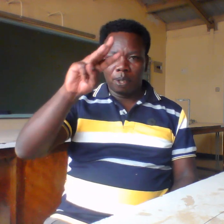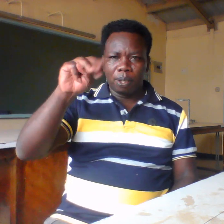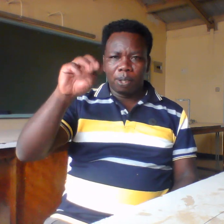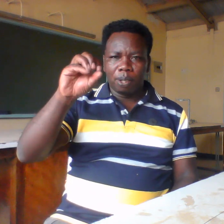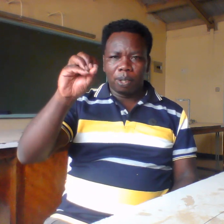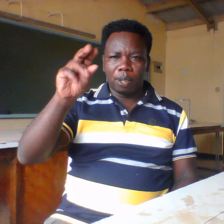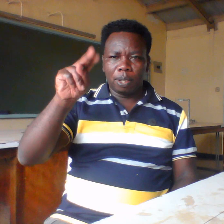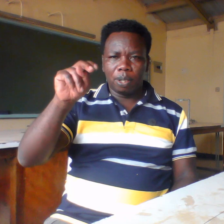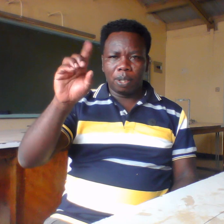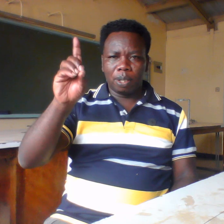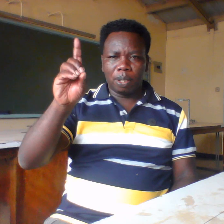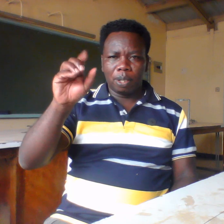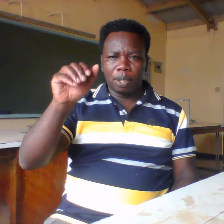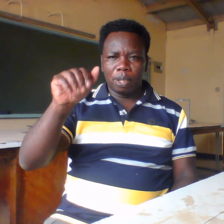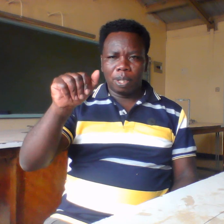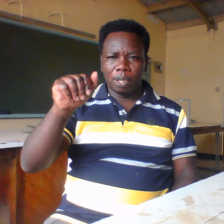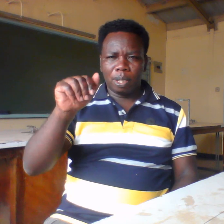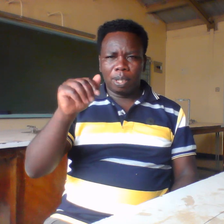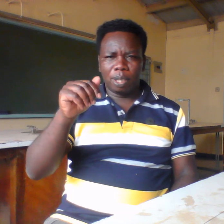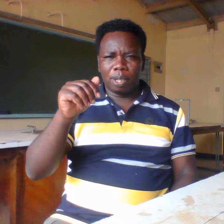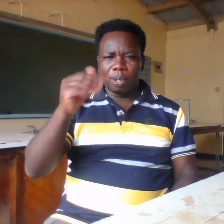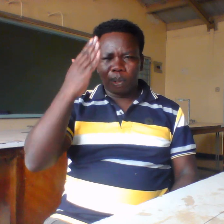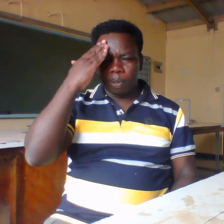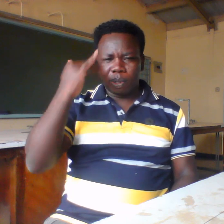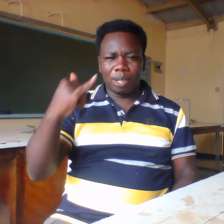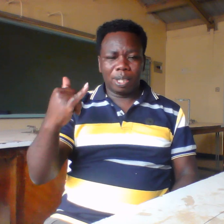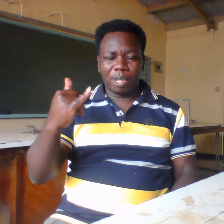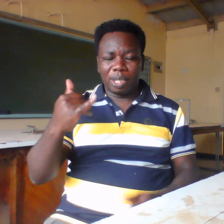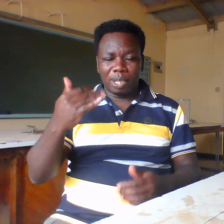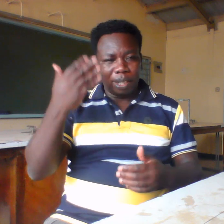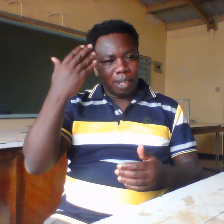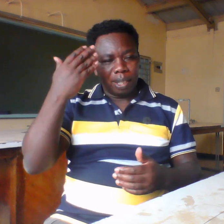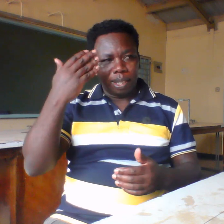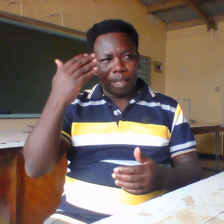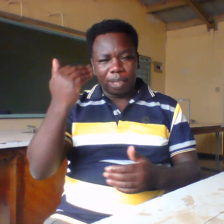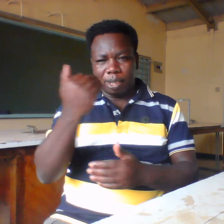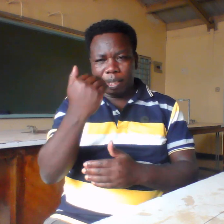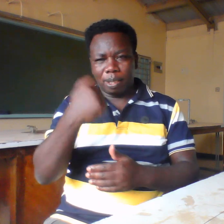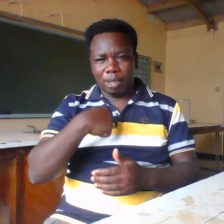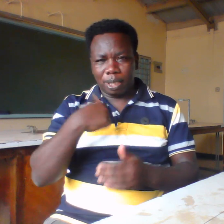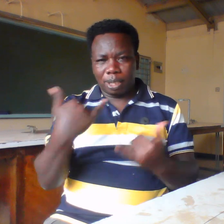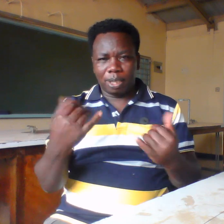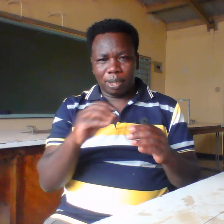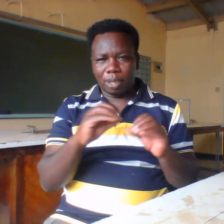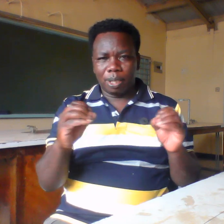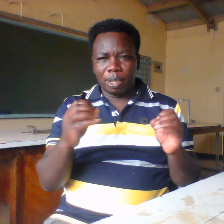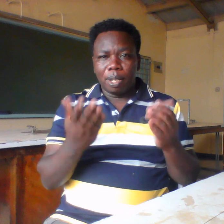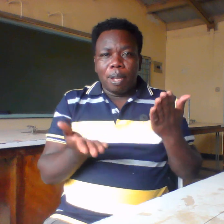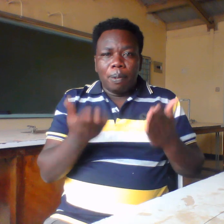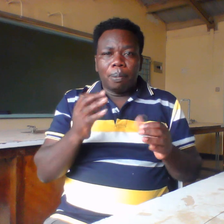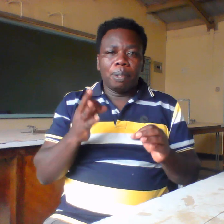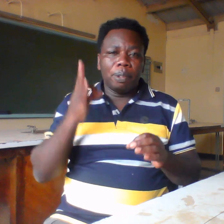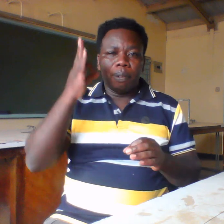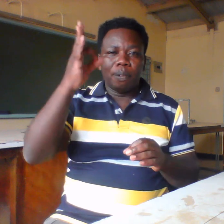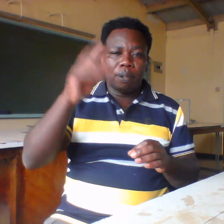don't ask me why maybe in a future video i will try to explain we have